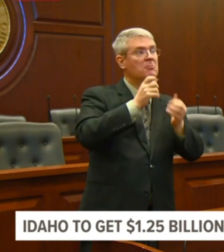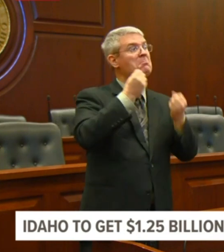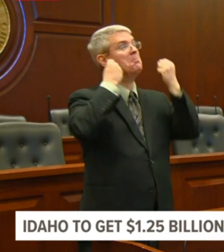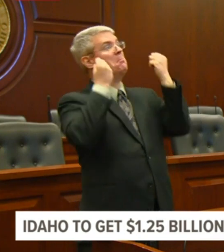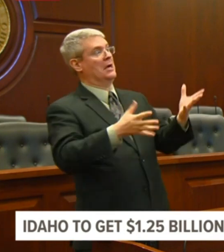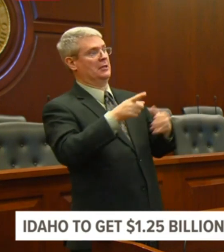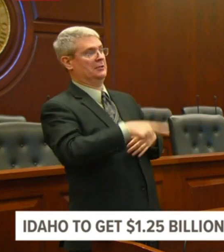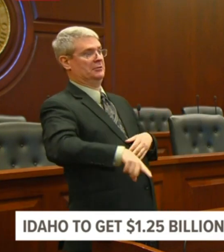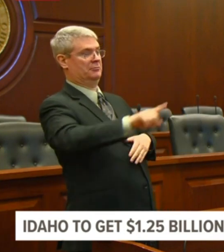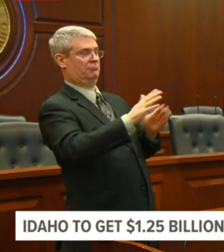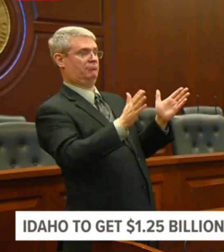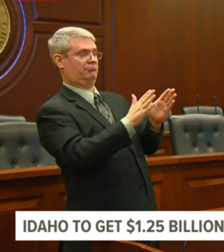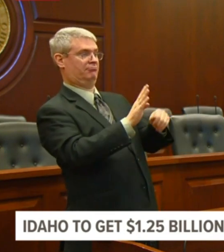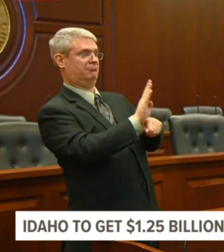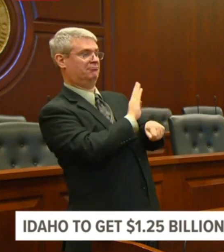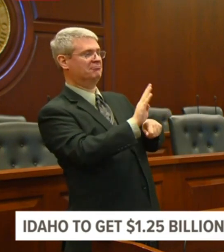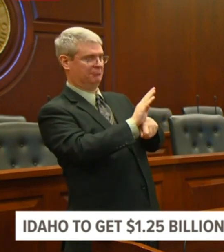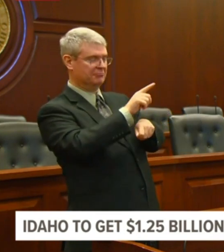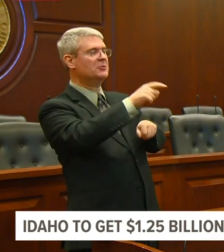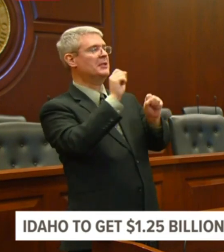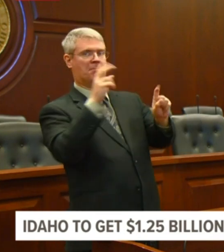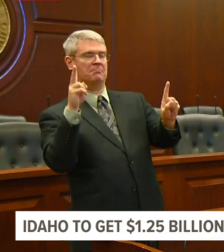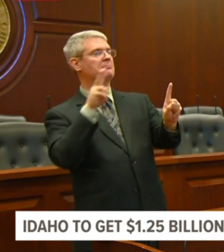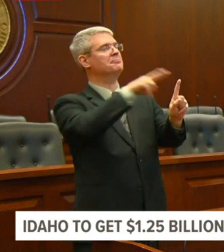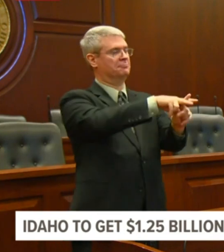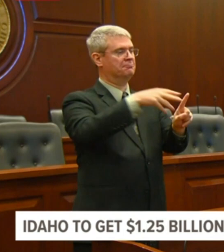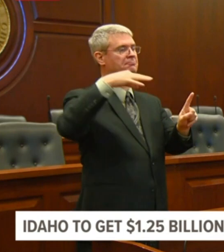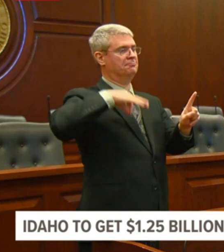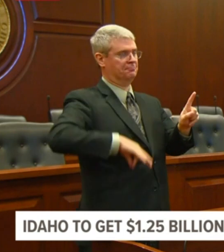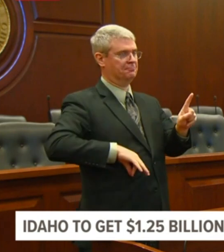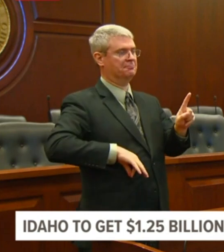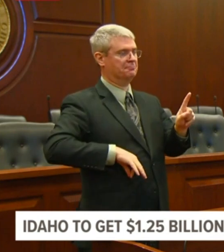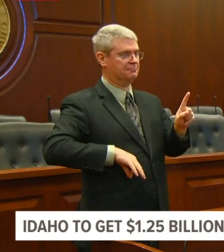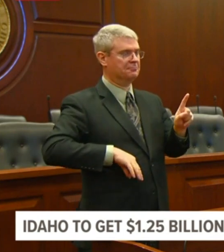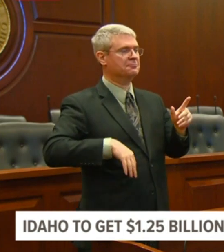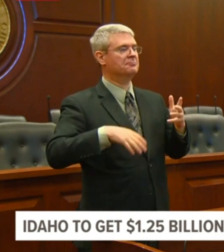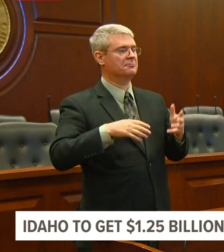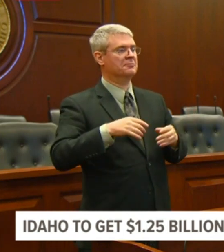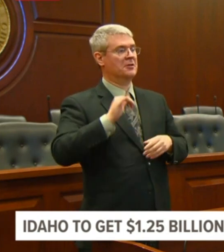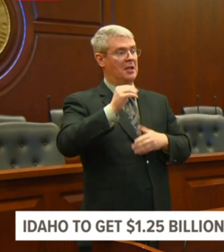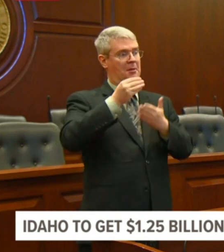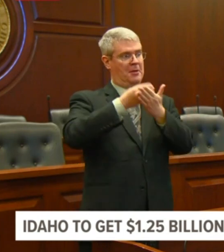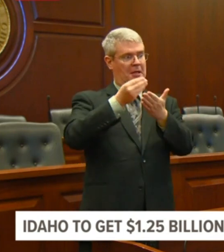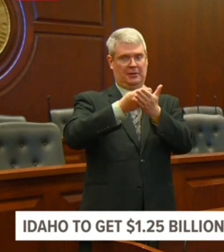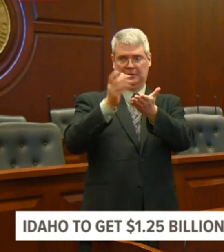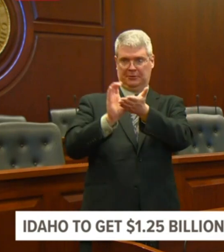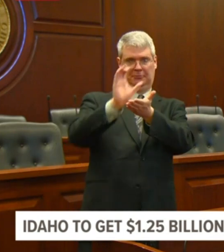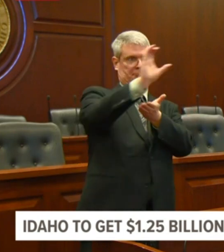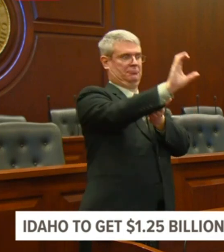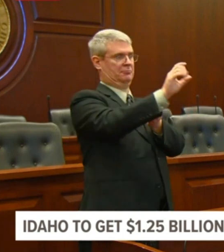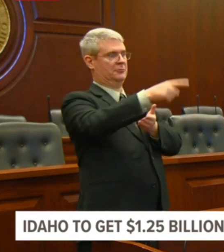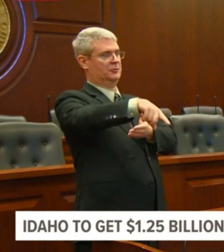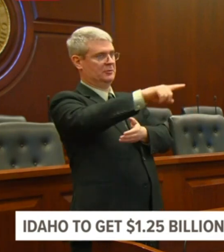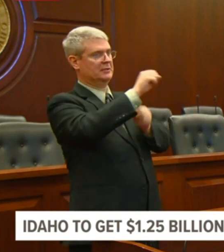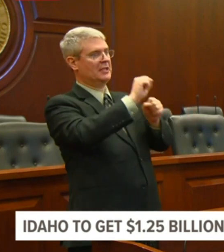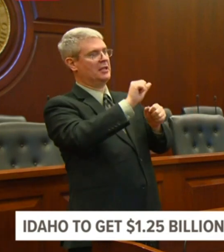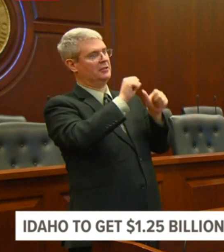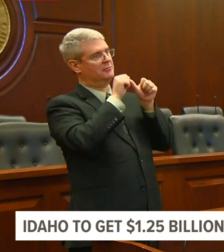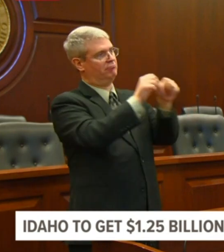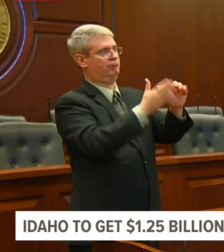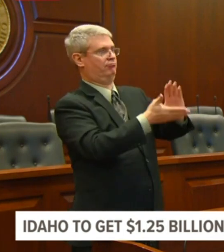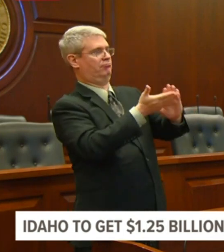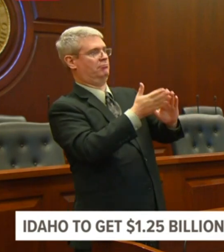with your local lending institutions to get access to the funds that you need to keep your doors open and your people paid as we deal with this